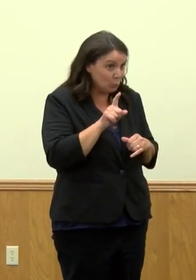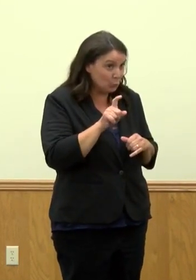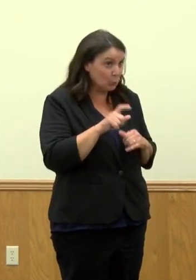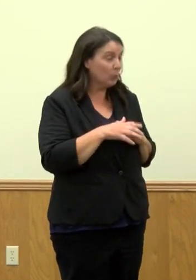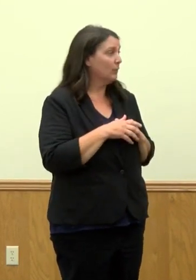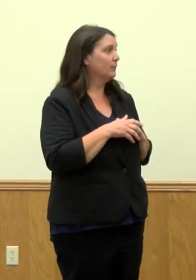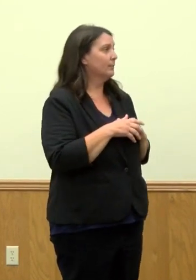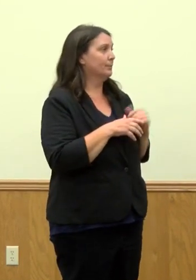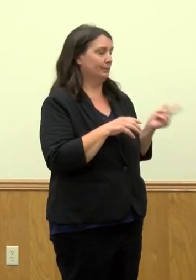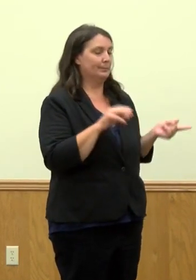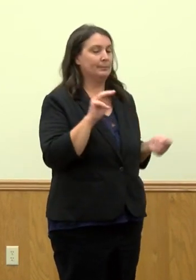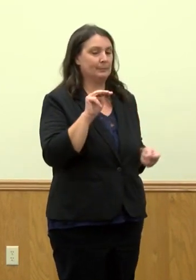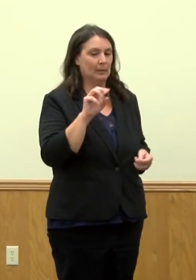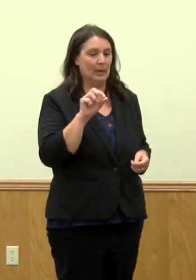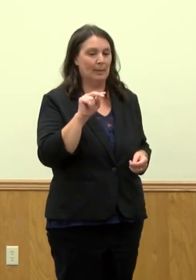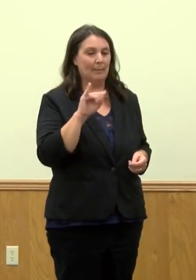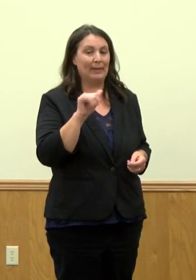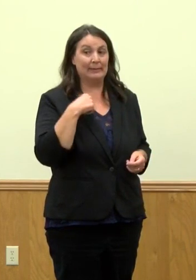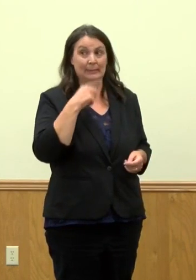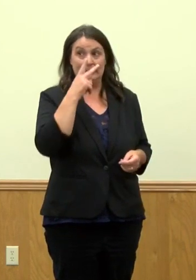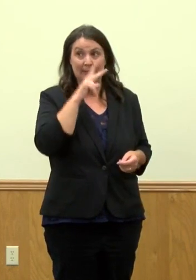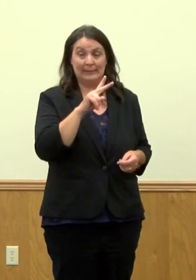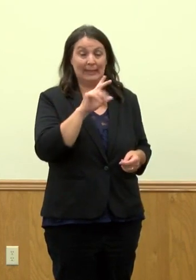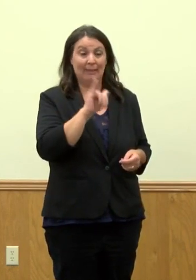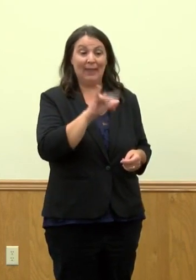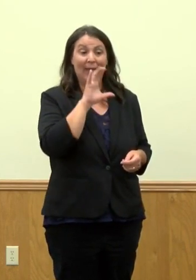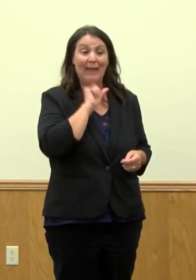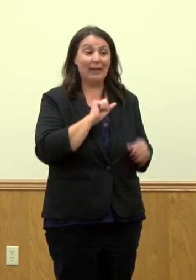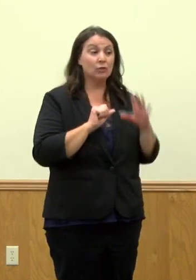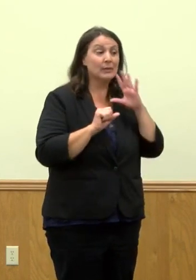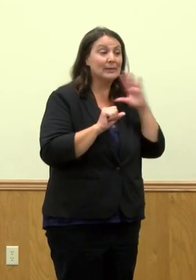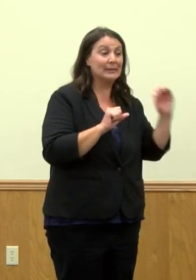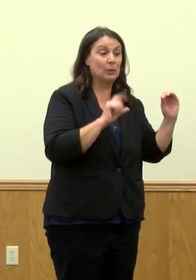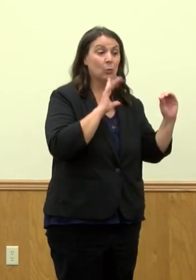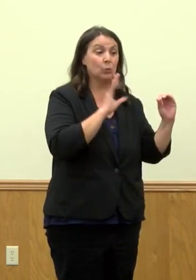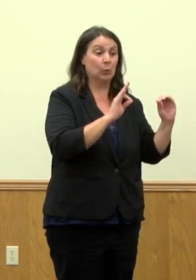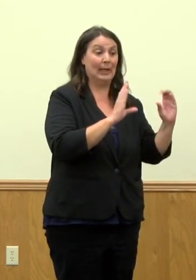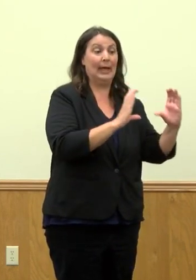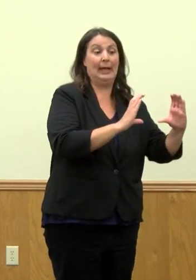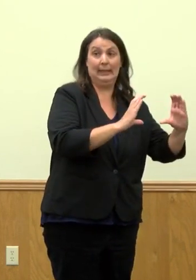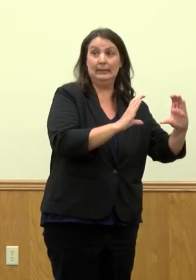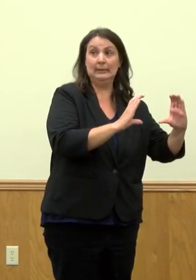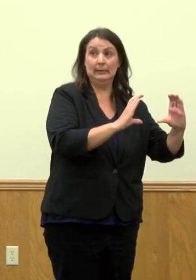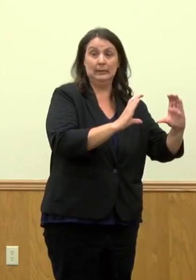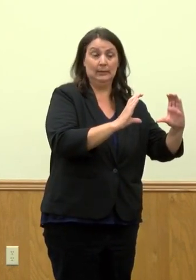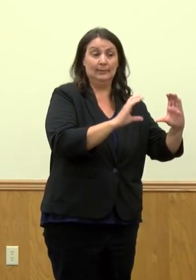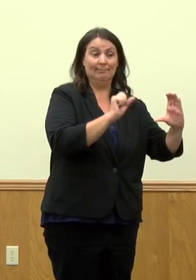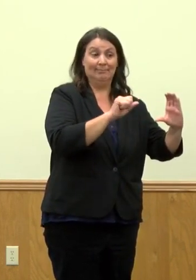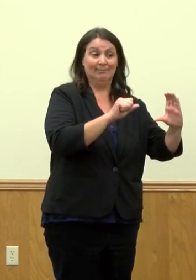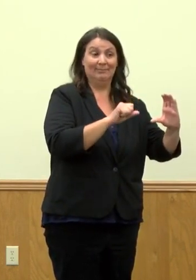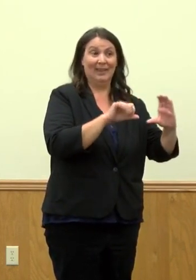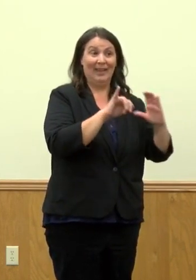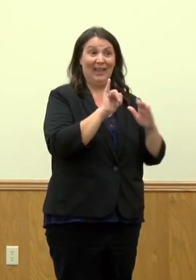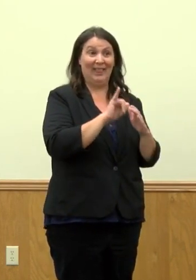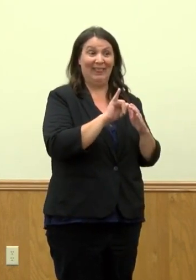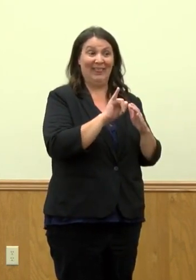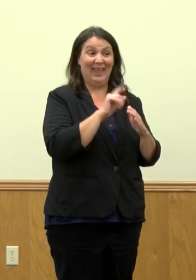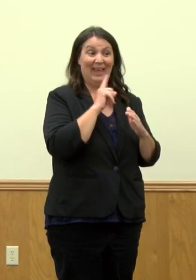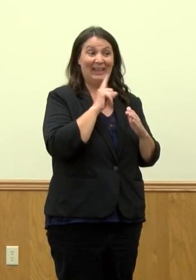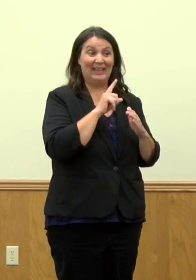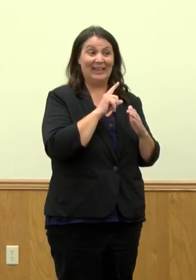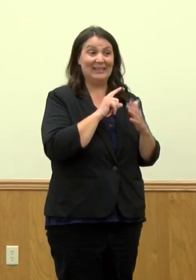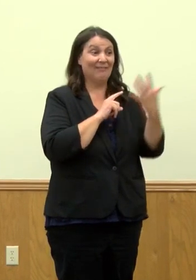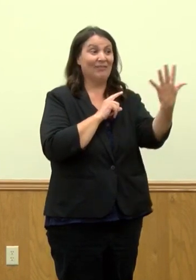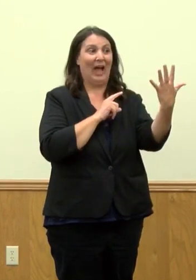So what we're seeing in our 0 to 9 population, which correctly does make up one out of five of our cases right now,